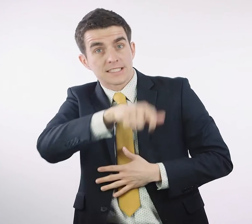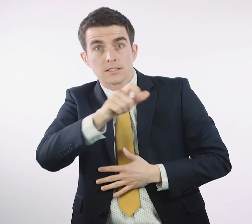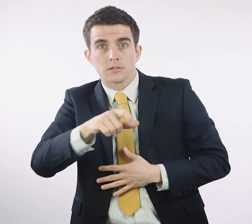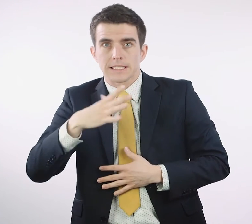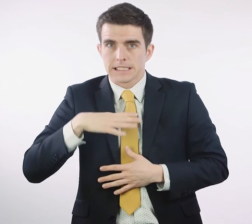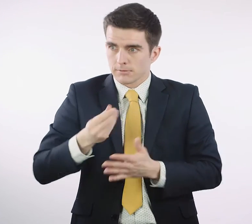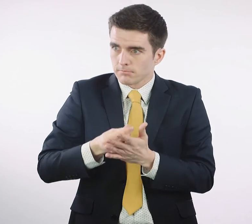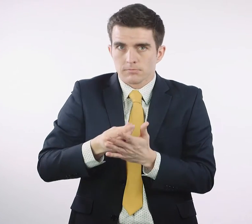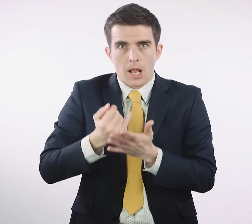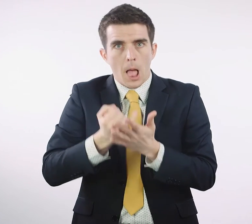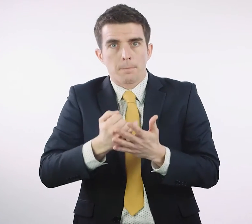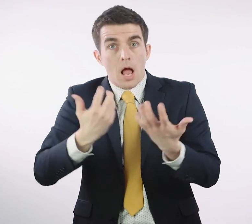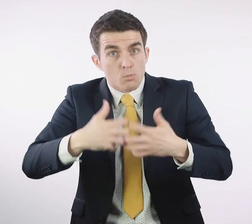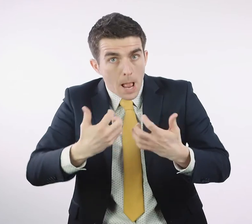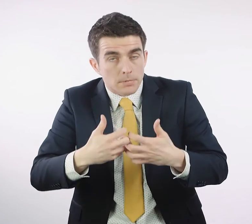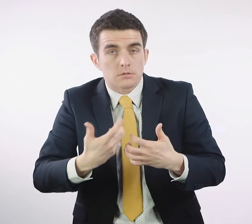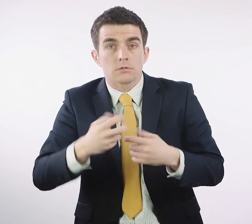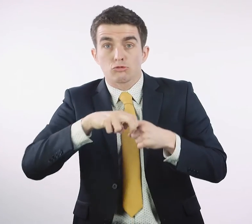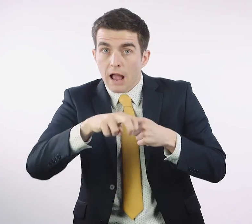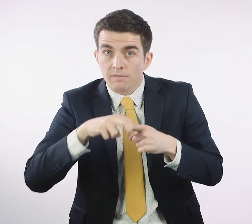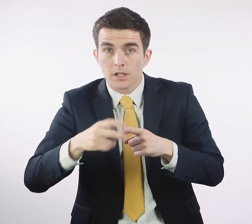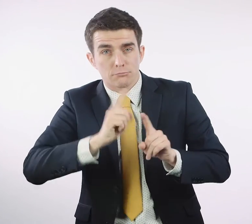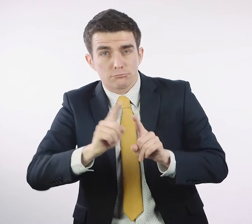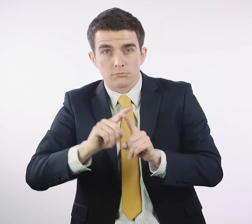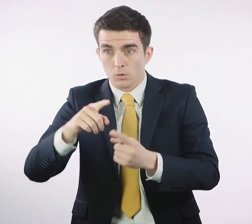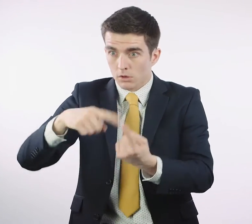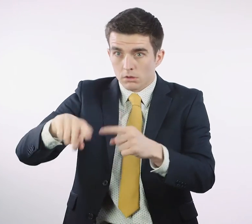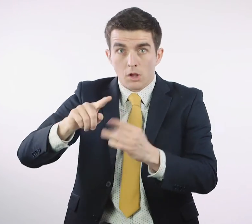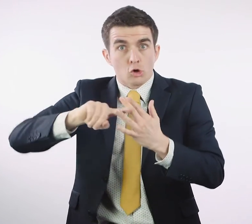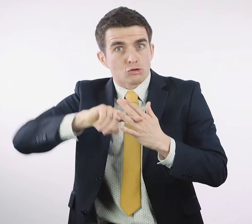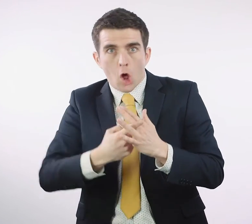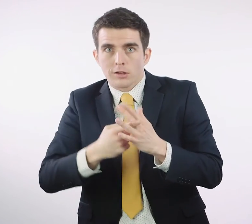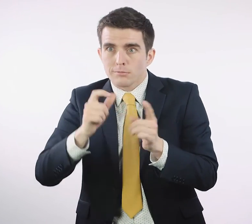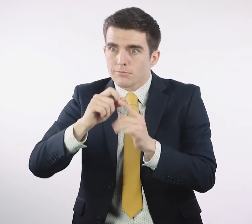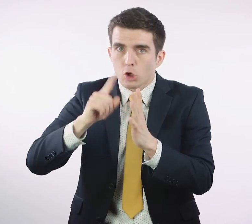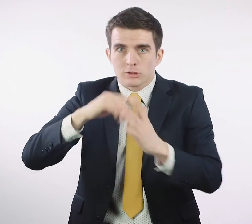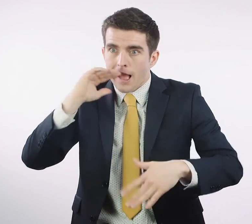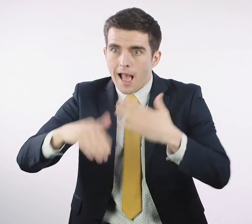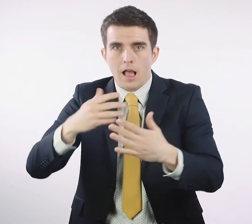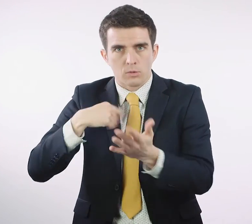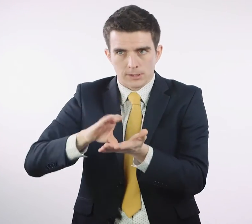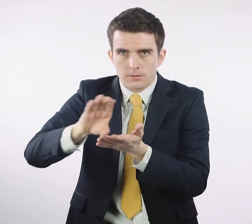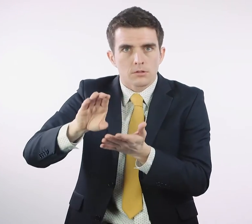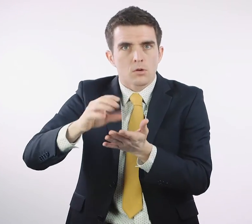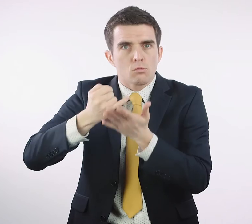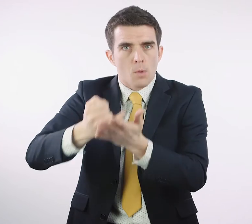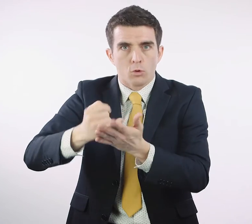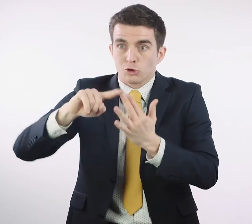support start-up costs for arts projects by community and voluntary groups and we provide larger grants for